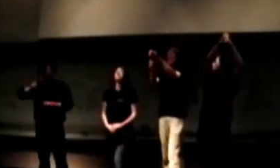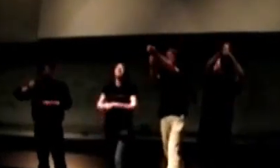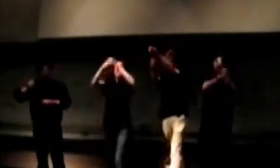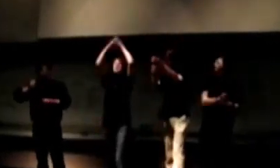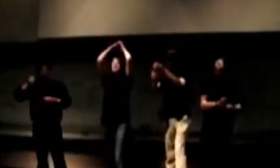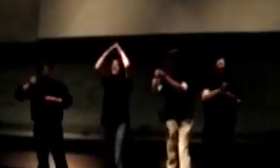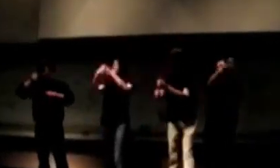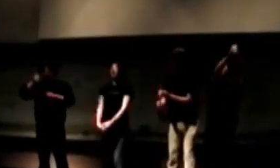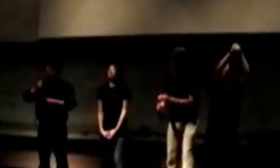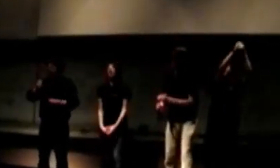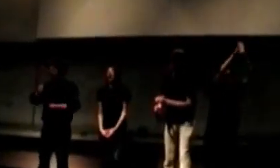that! Save me!